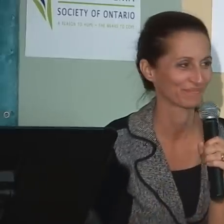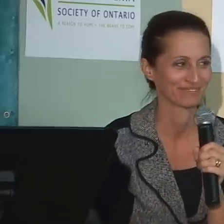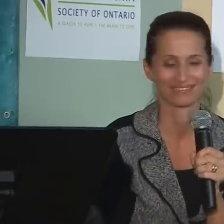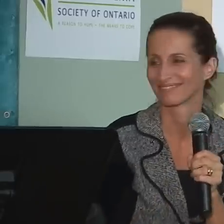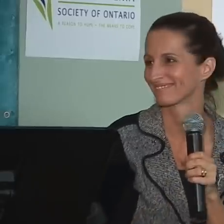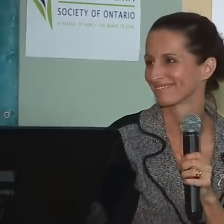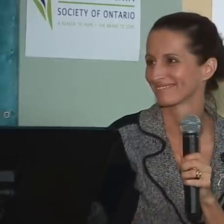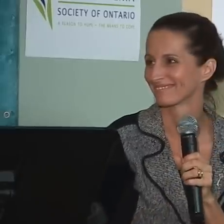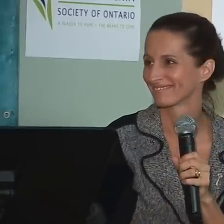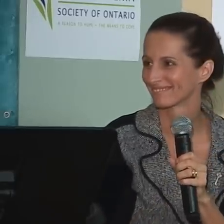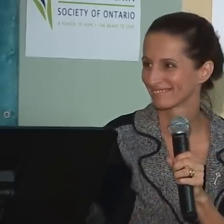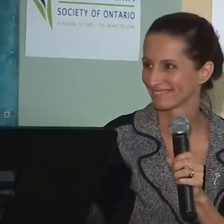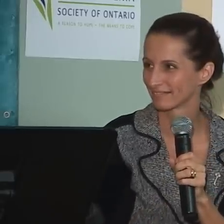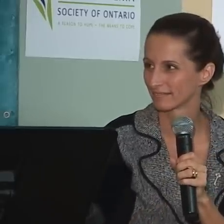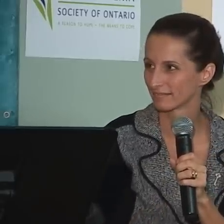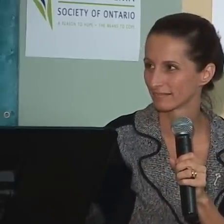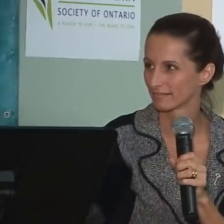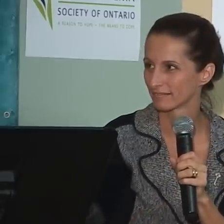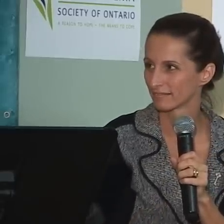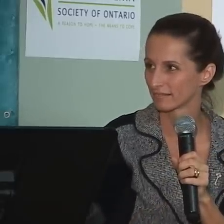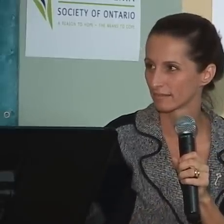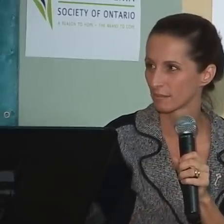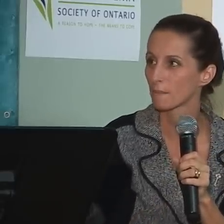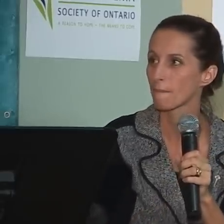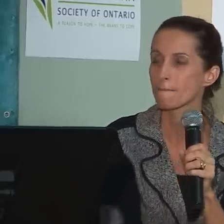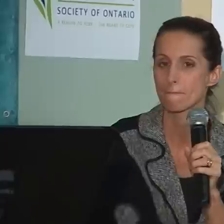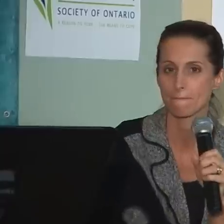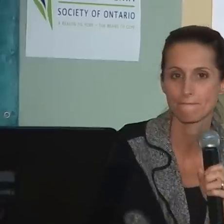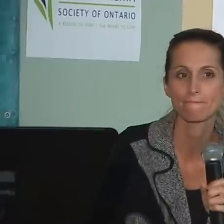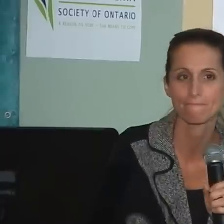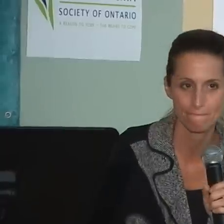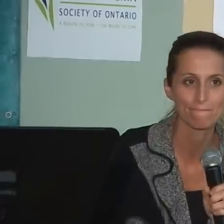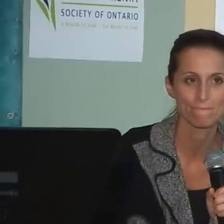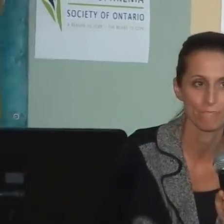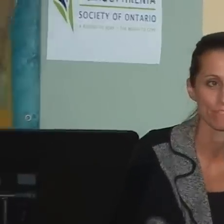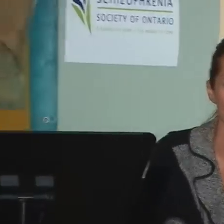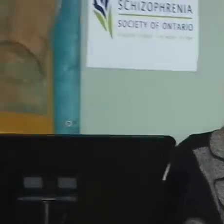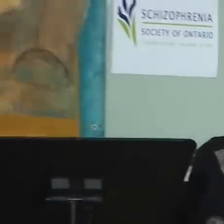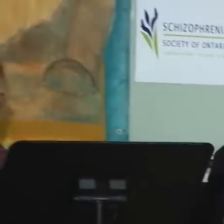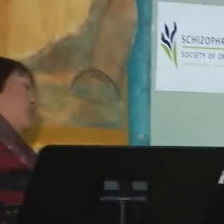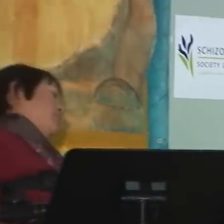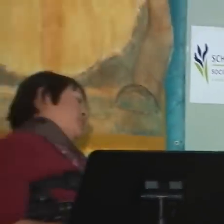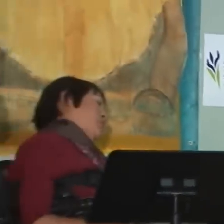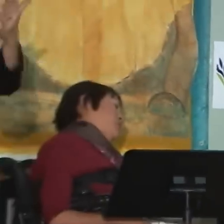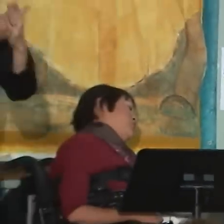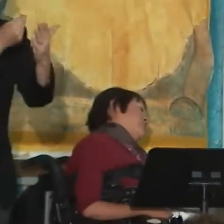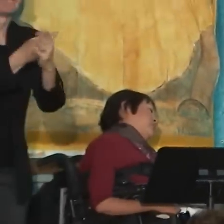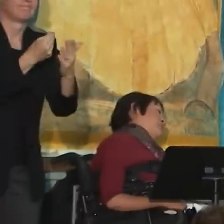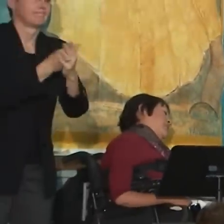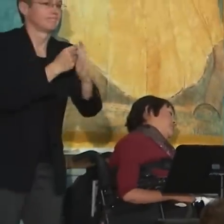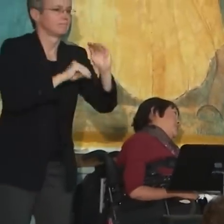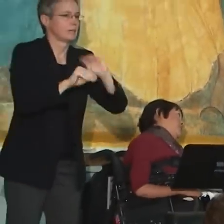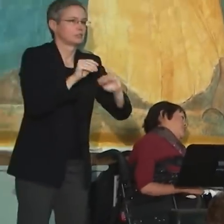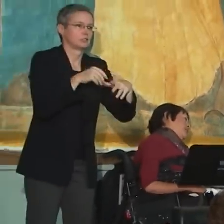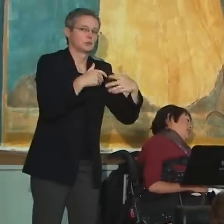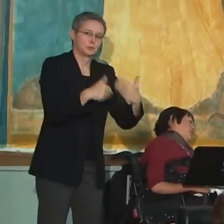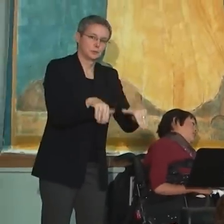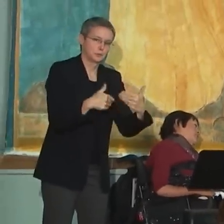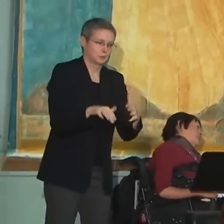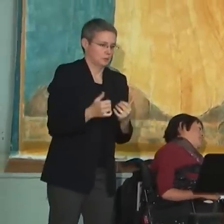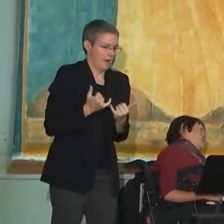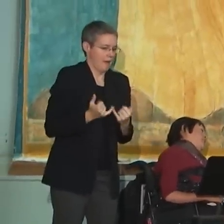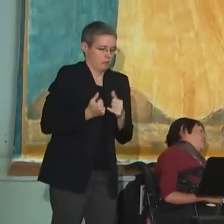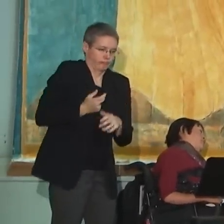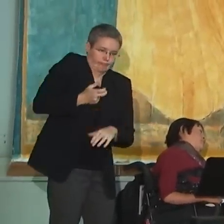Uh, obviously one of the biggest topics in this selection is budget. In light of peace and economic challenges and rising in these many